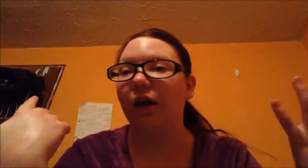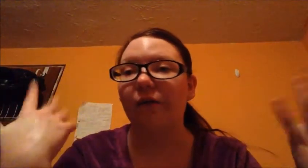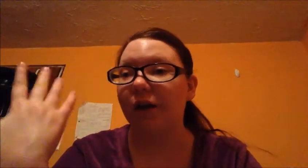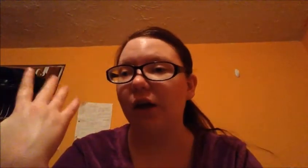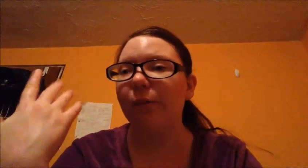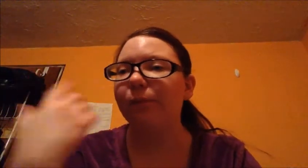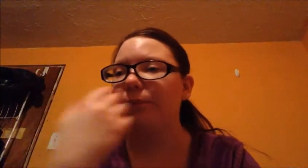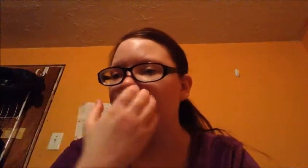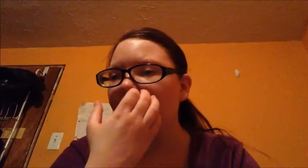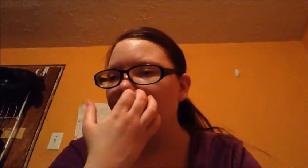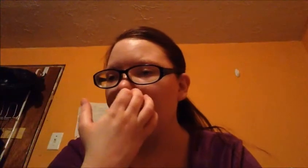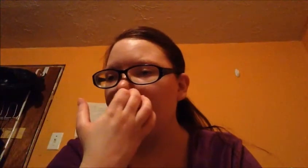the video.